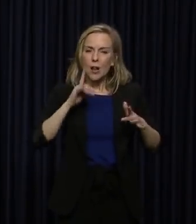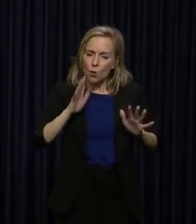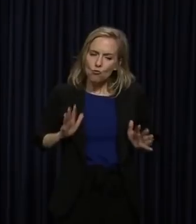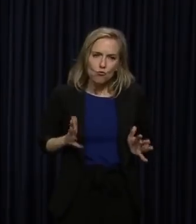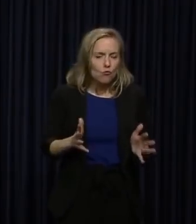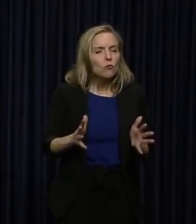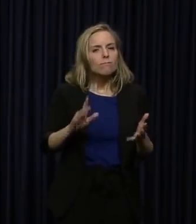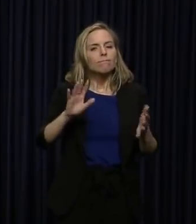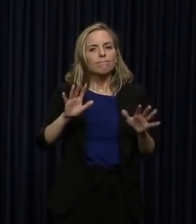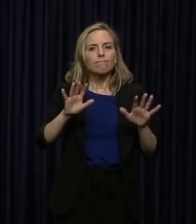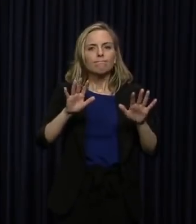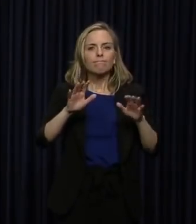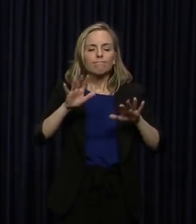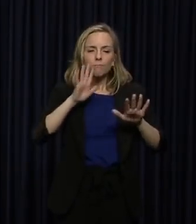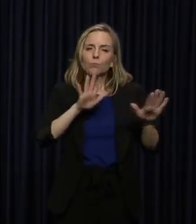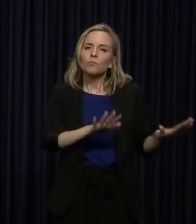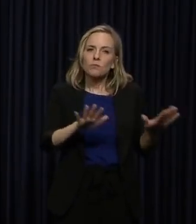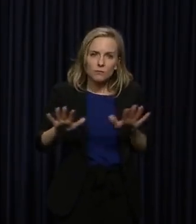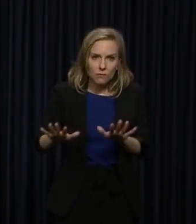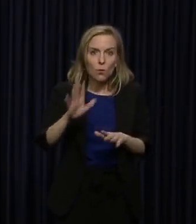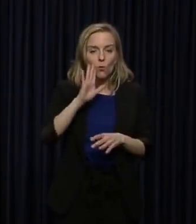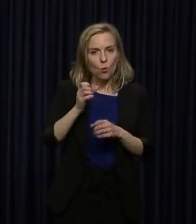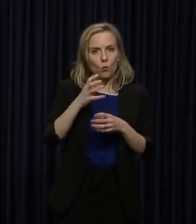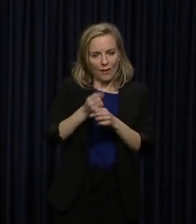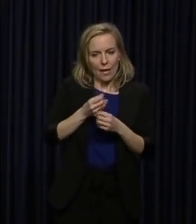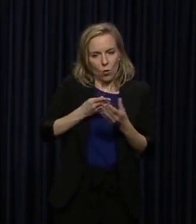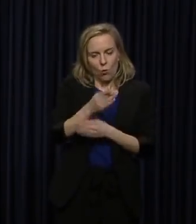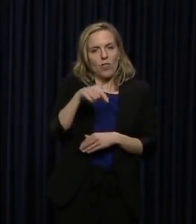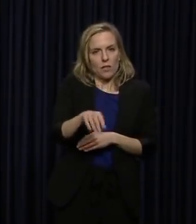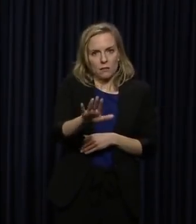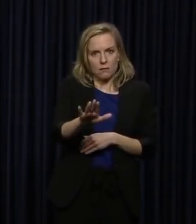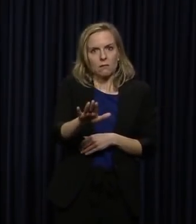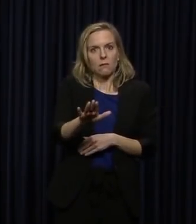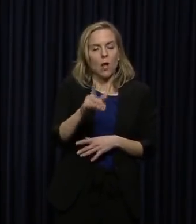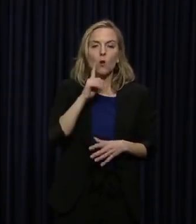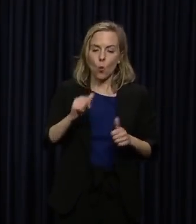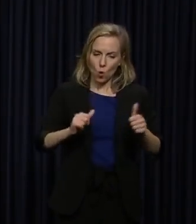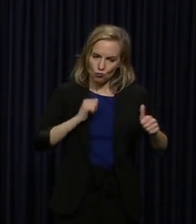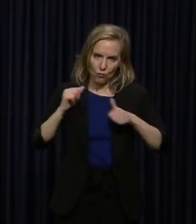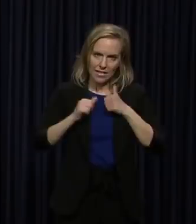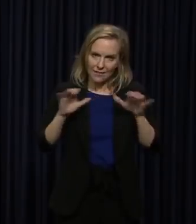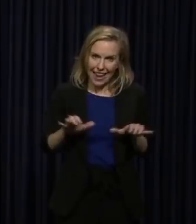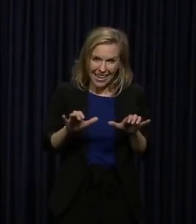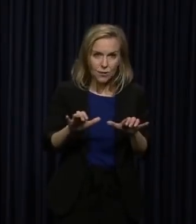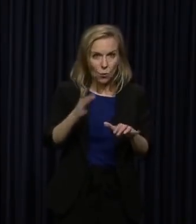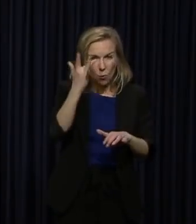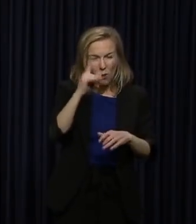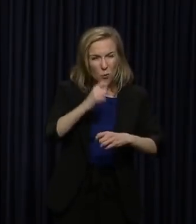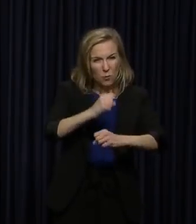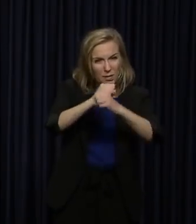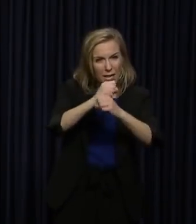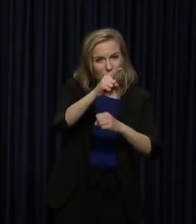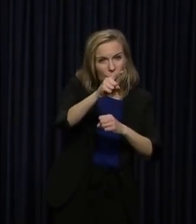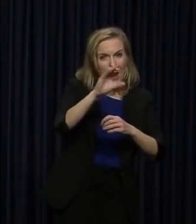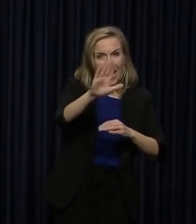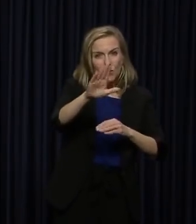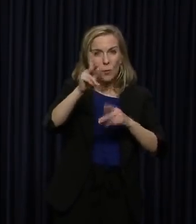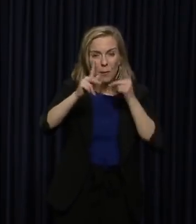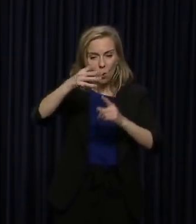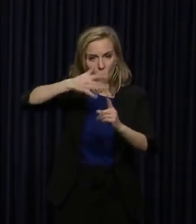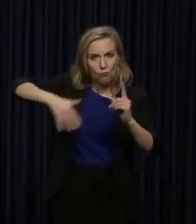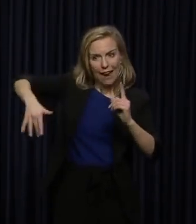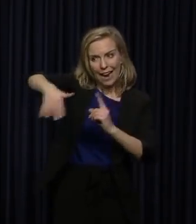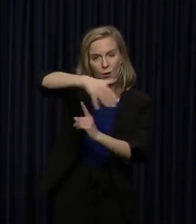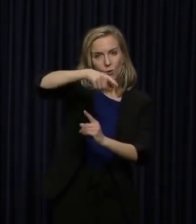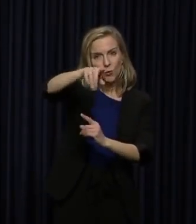as it comes. We are going to get through this. We are taking aggressive action to protect you and the people around you.